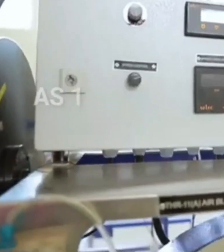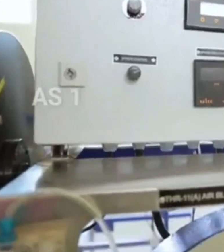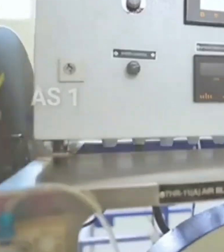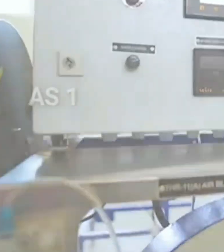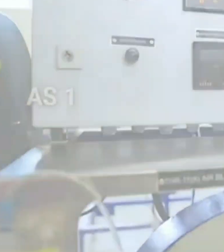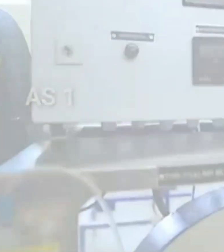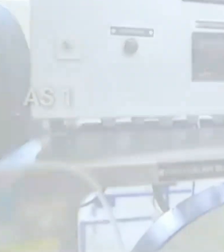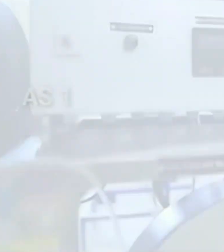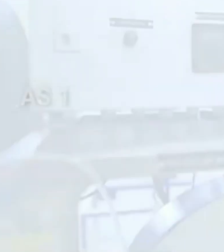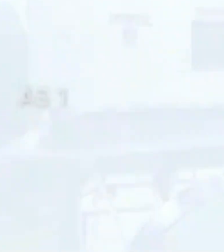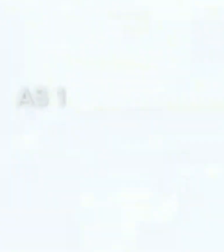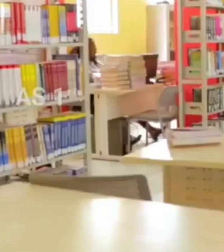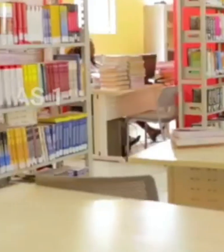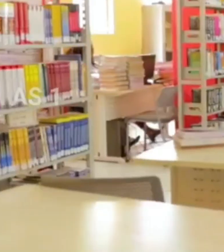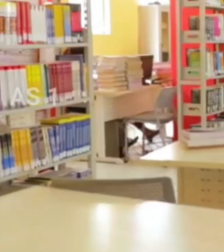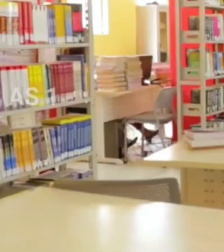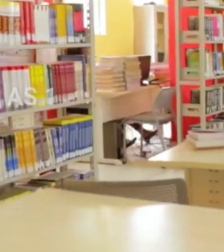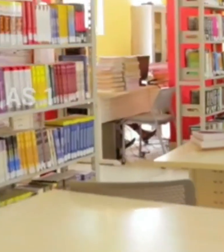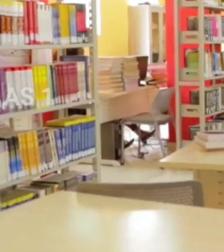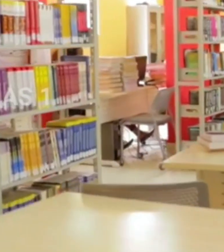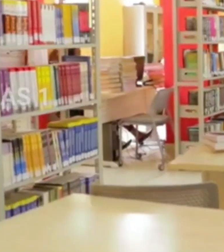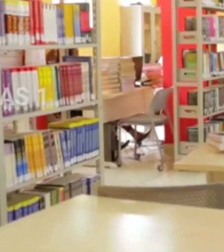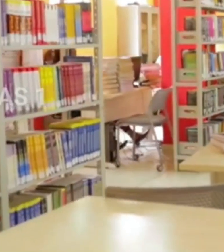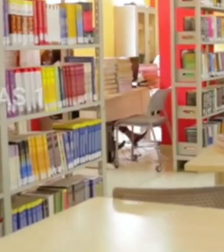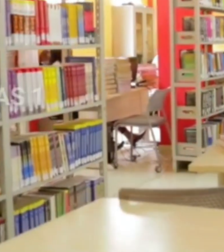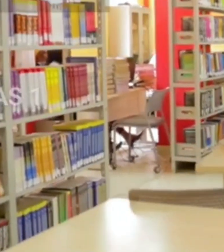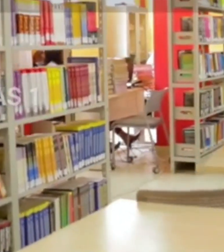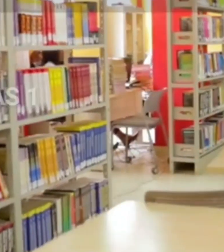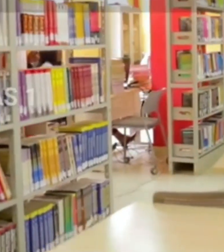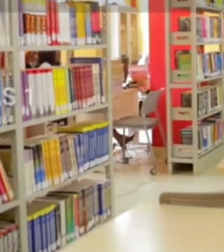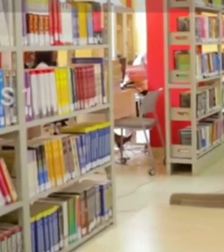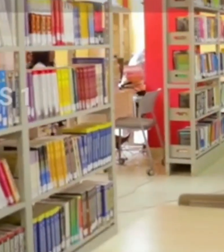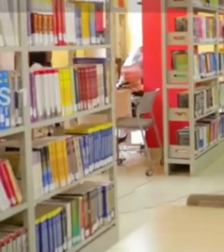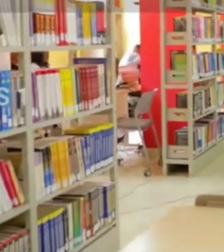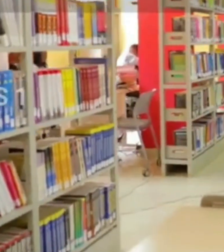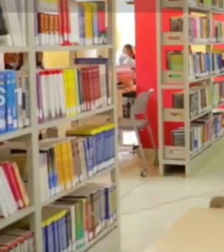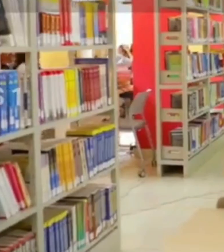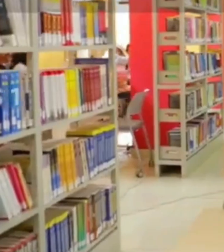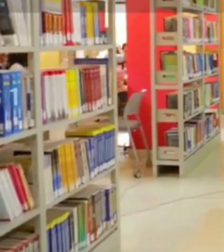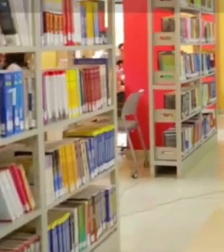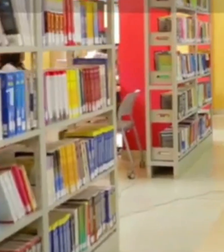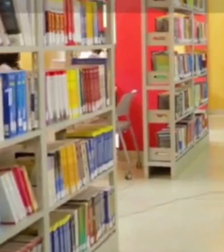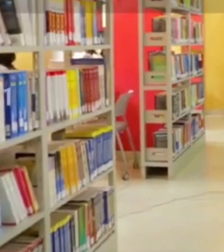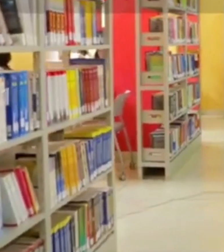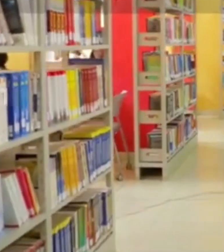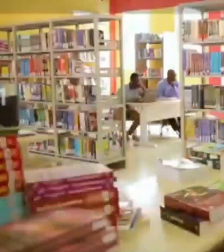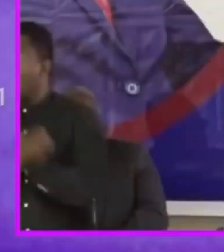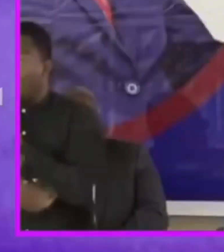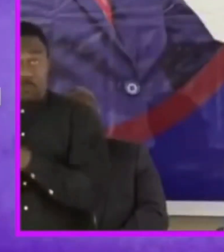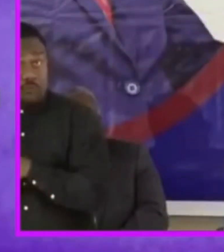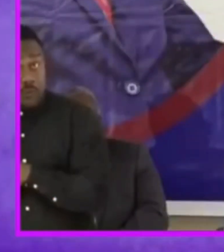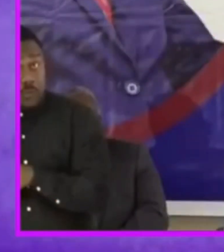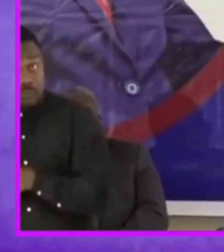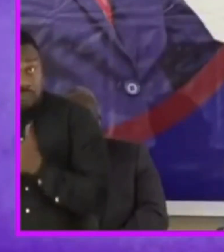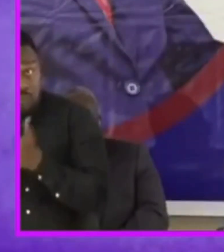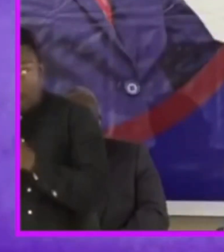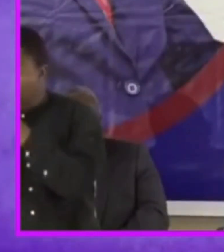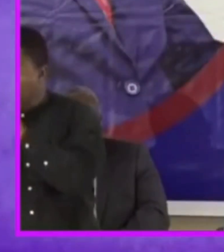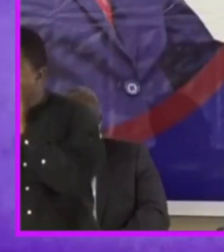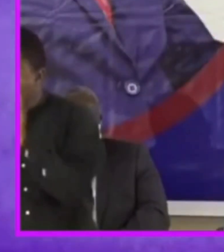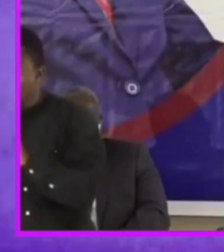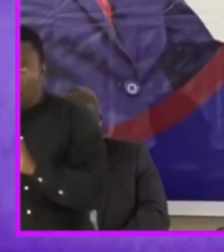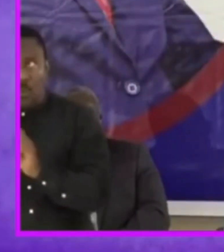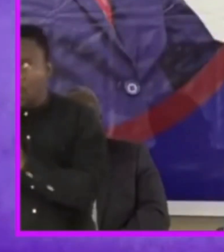if we do not look at gifted and talented education something that other countries have done and it has